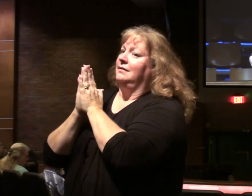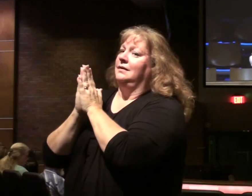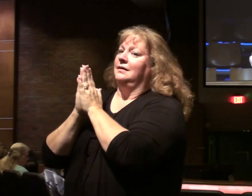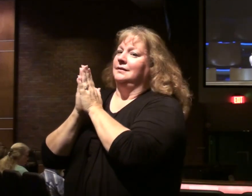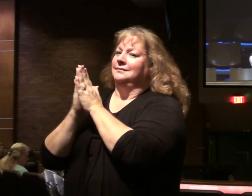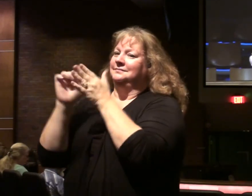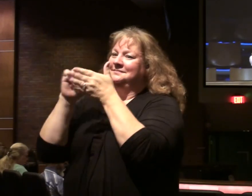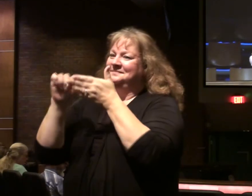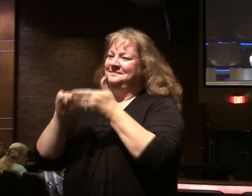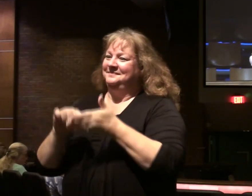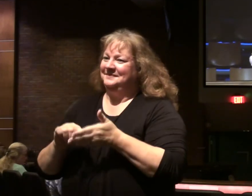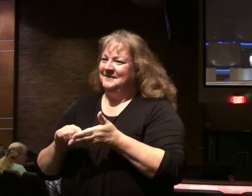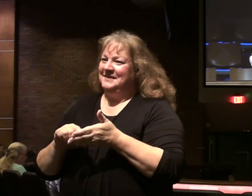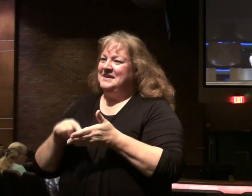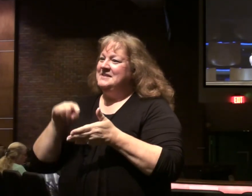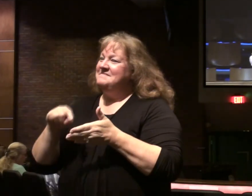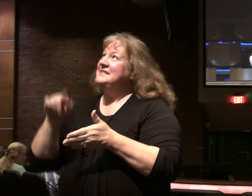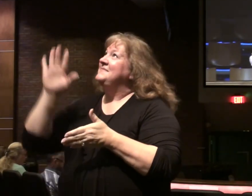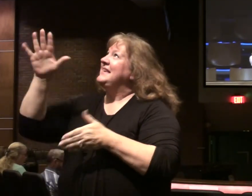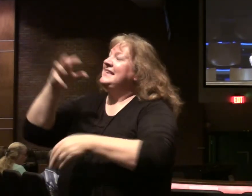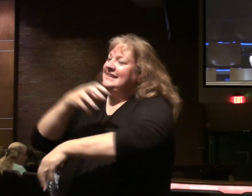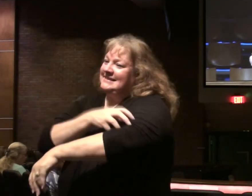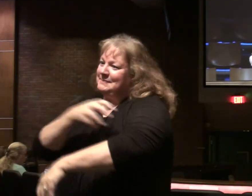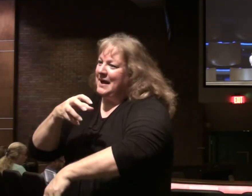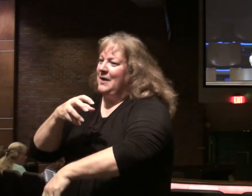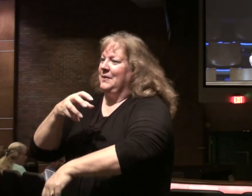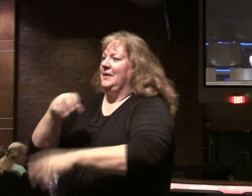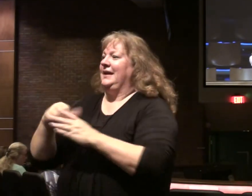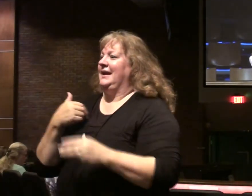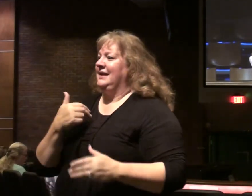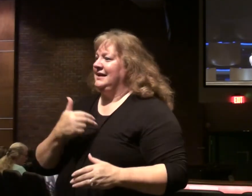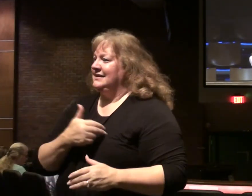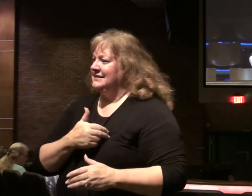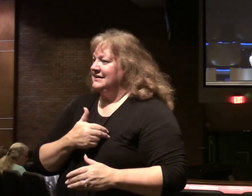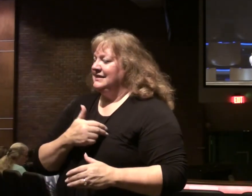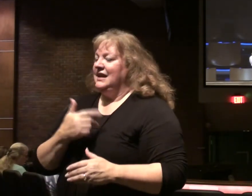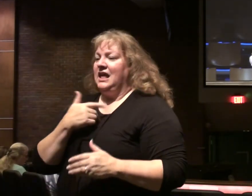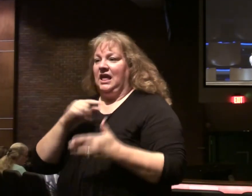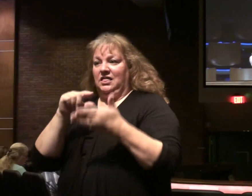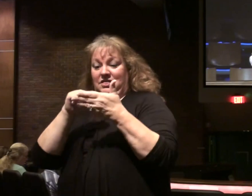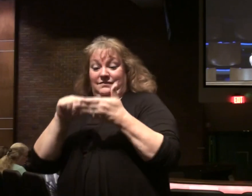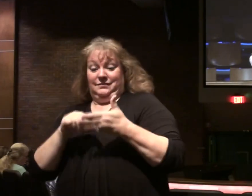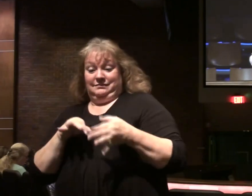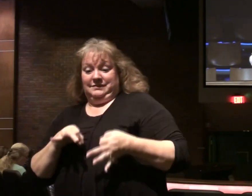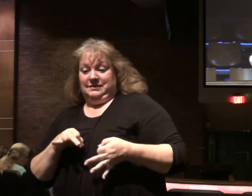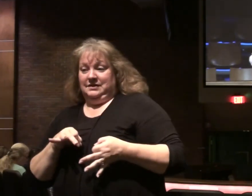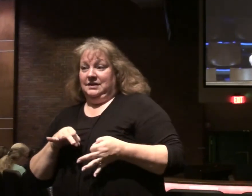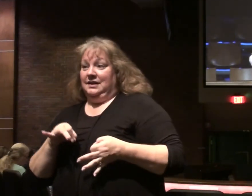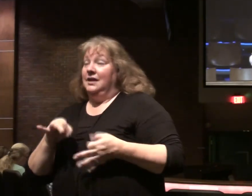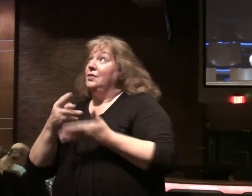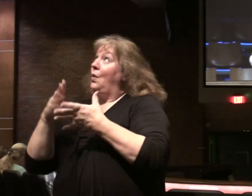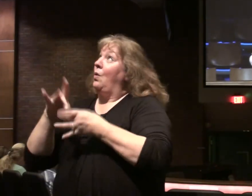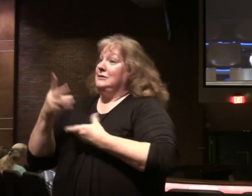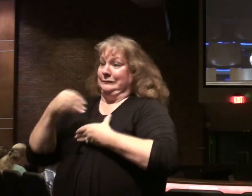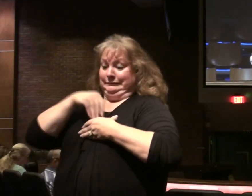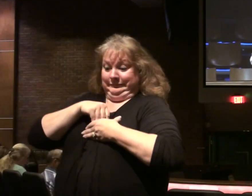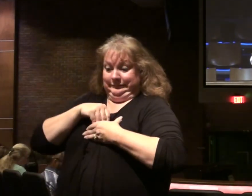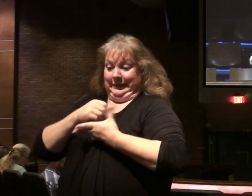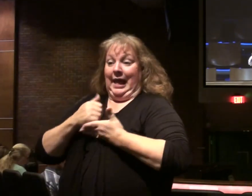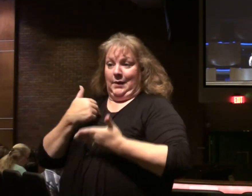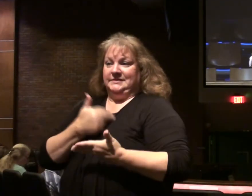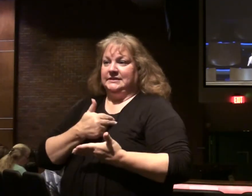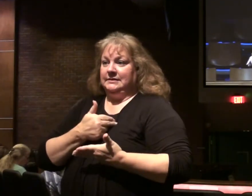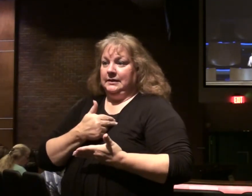talk about. It must be the power of the Holy Spirit within us. As the following verses talk about. The helper within us. But verse 15.